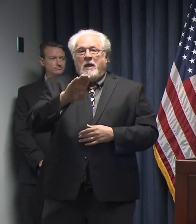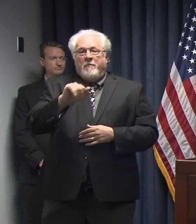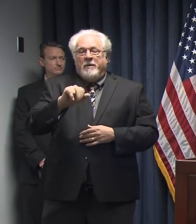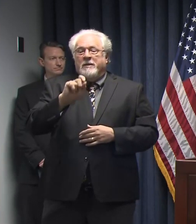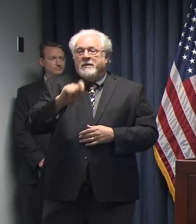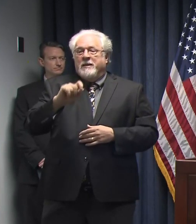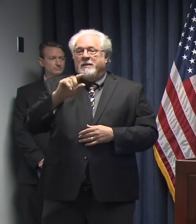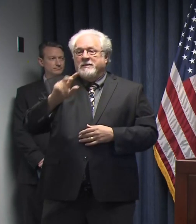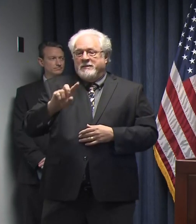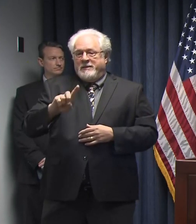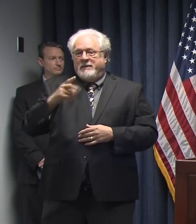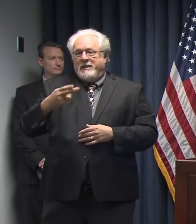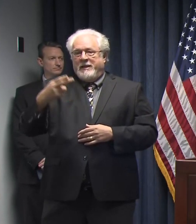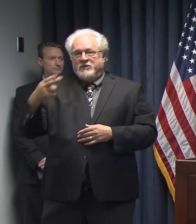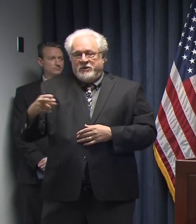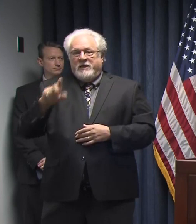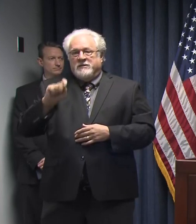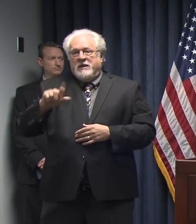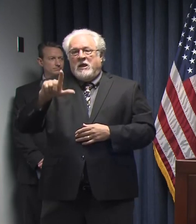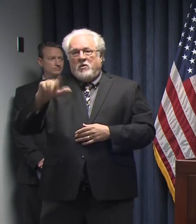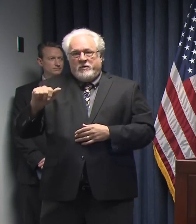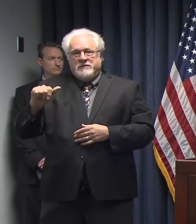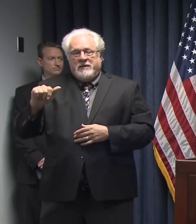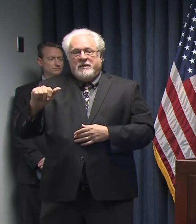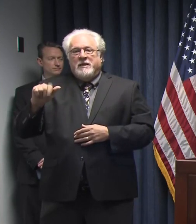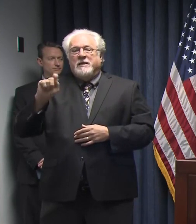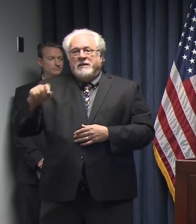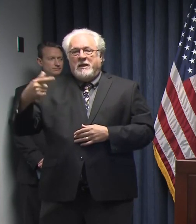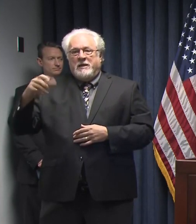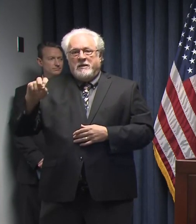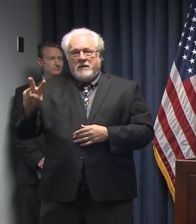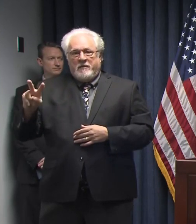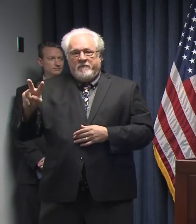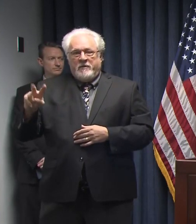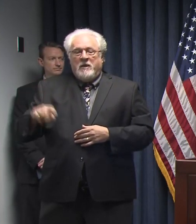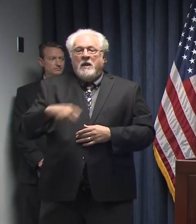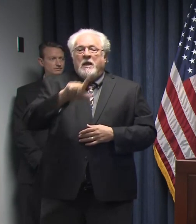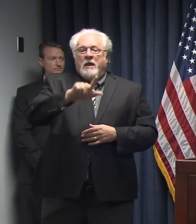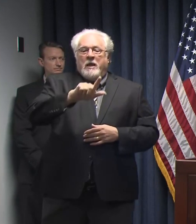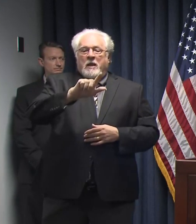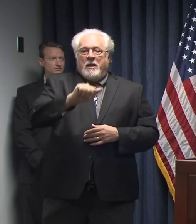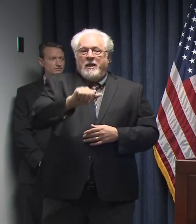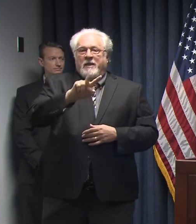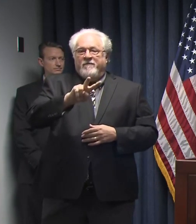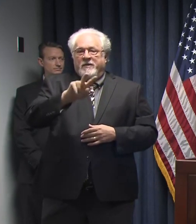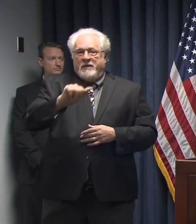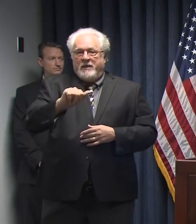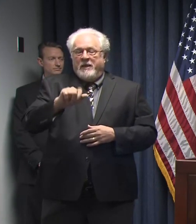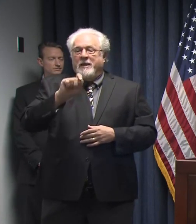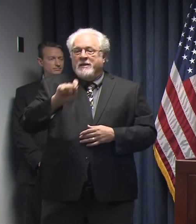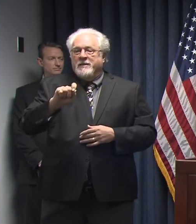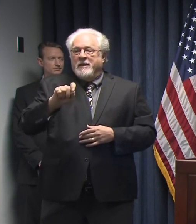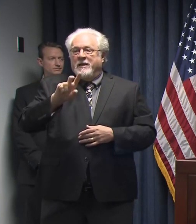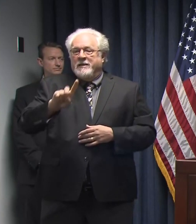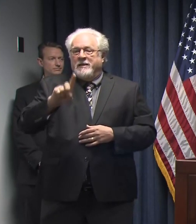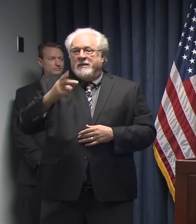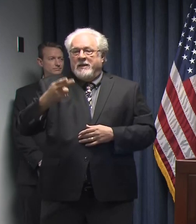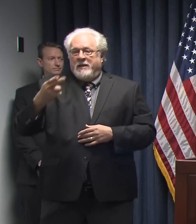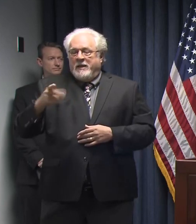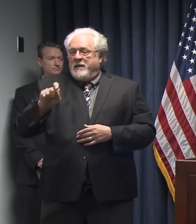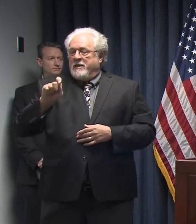lava.dhh.louisiana.gov. That's lava.dhh